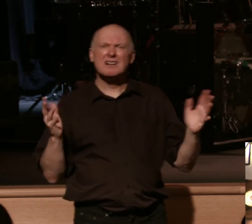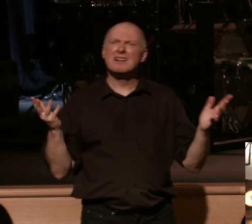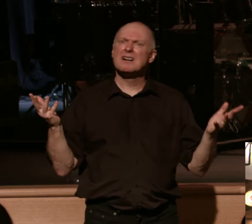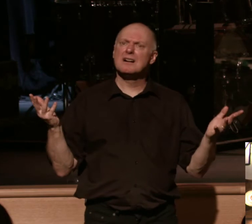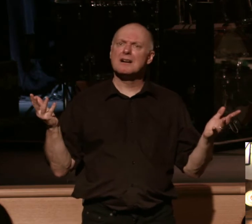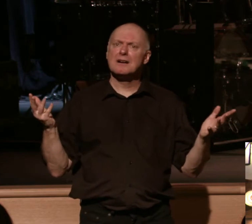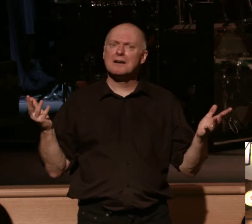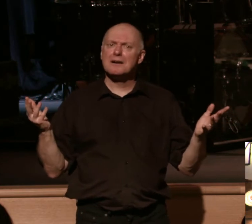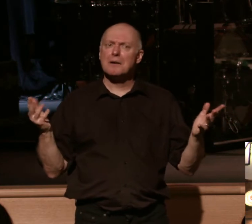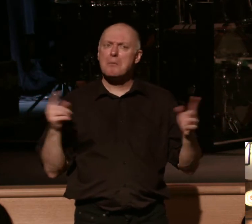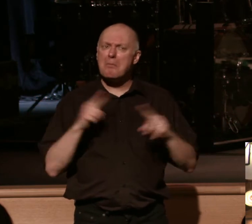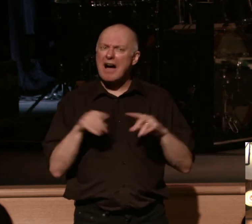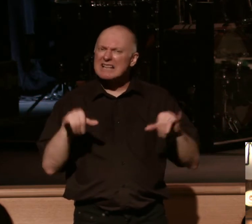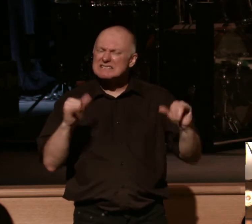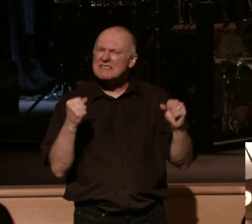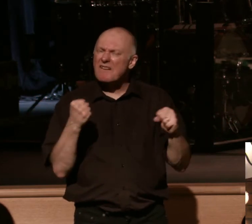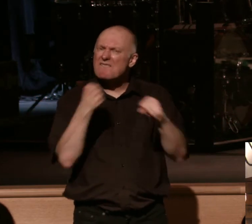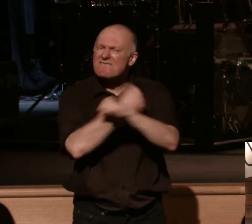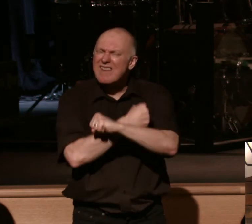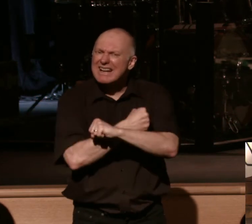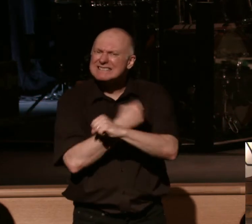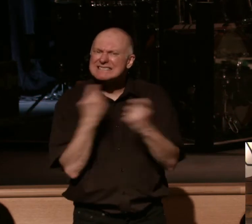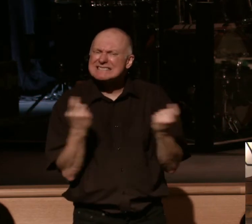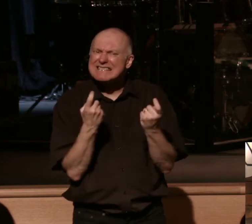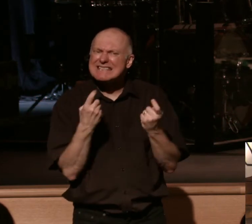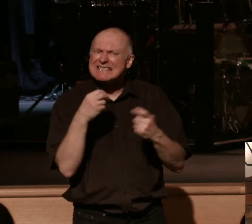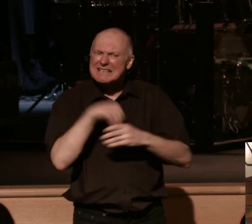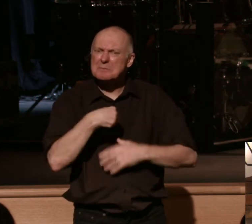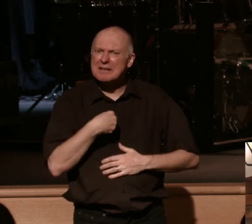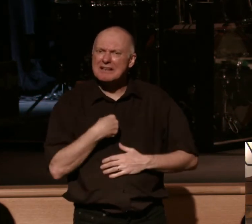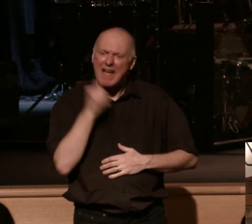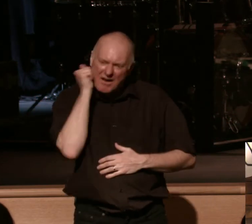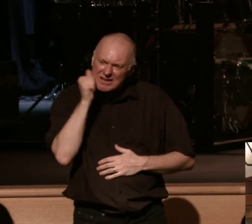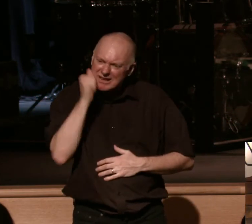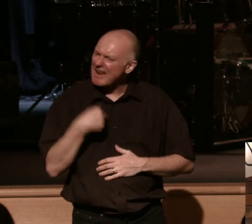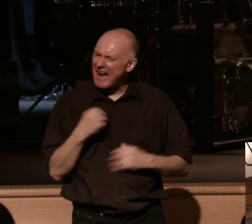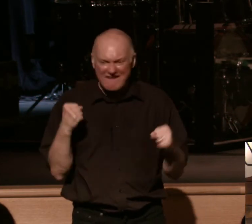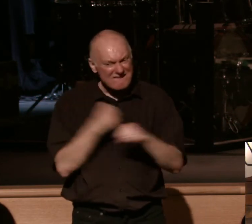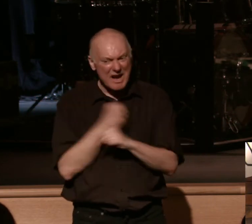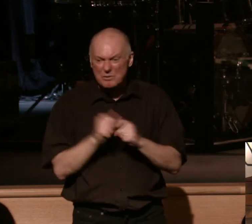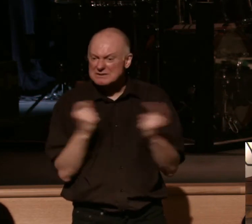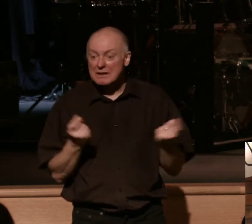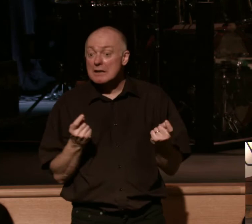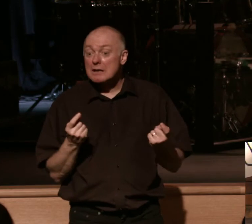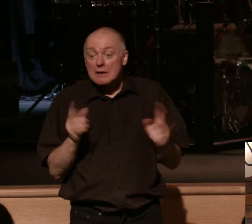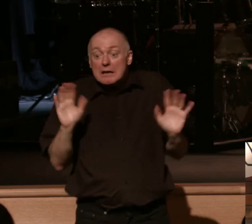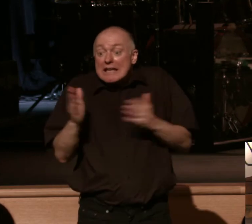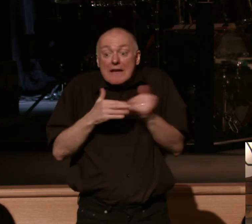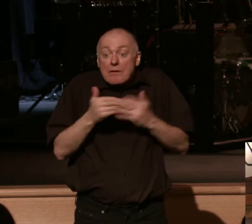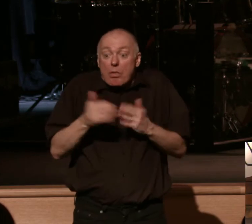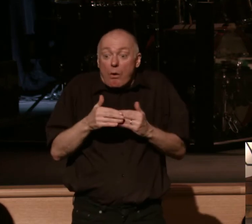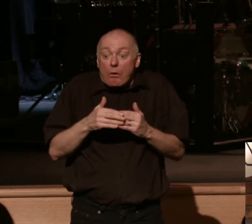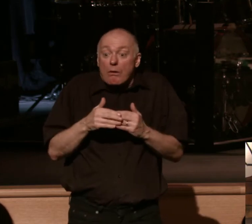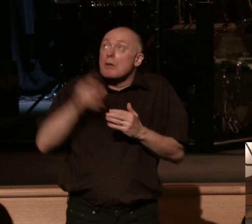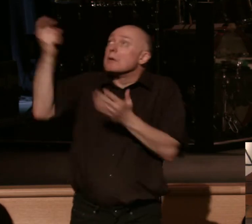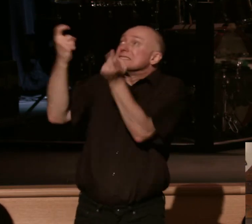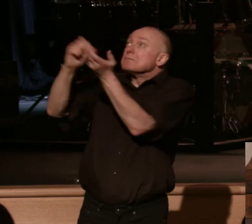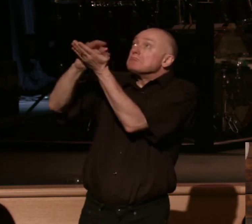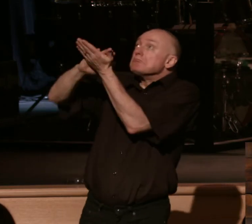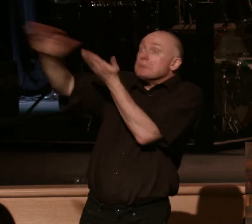but I'm still fighting against sin for now on the day to day basis even though I'm innocent I'm fighting against sin and one day